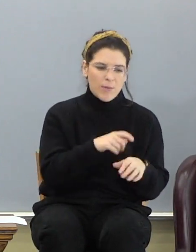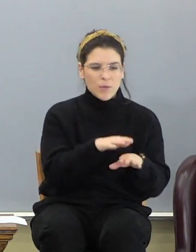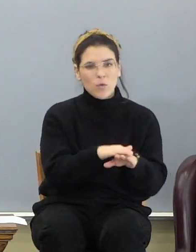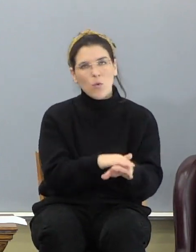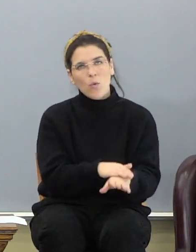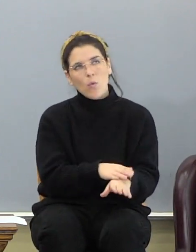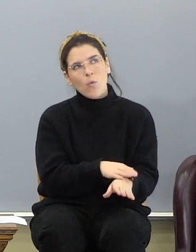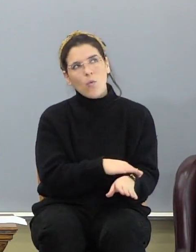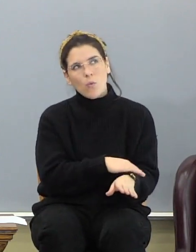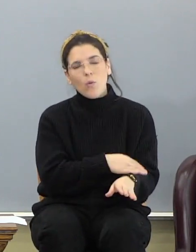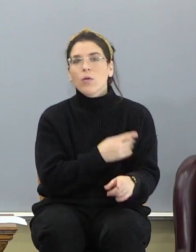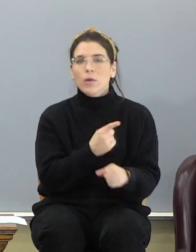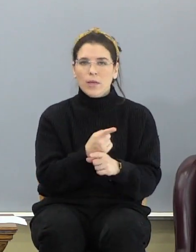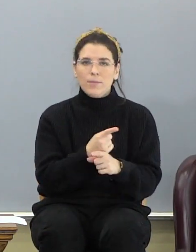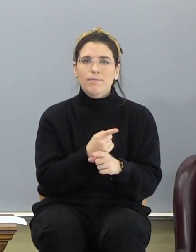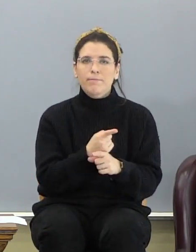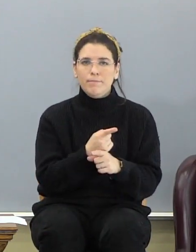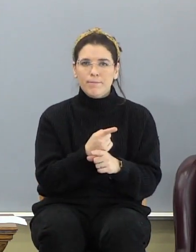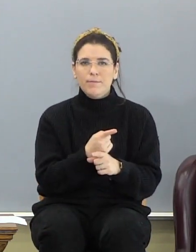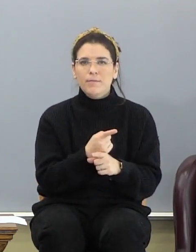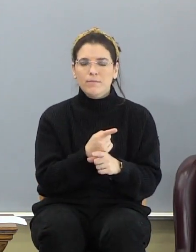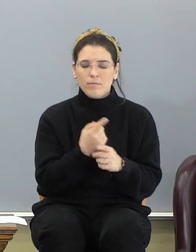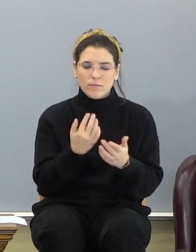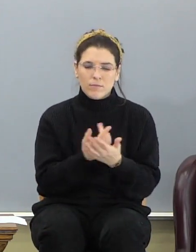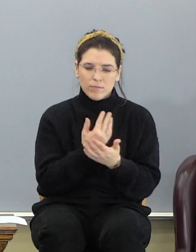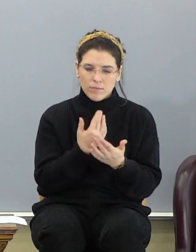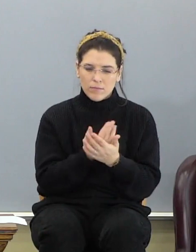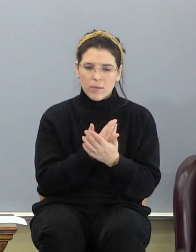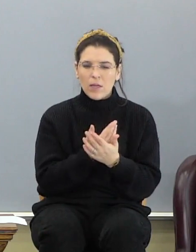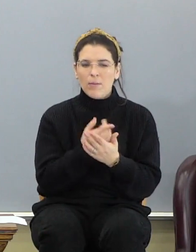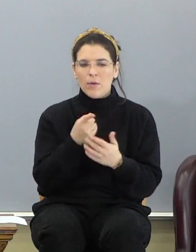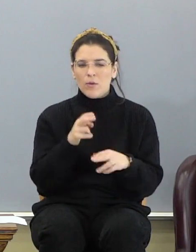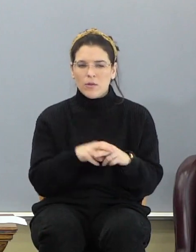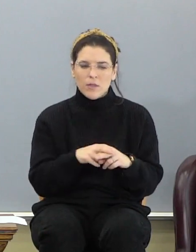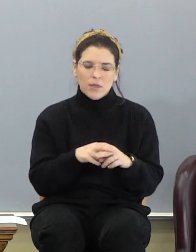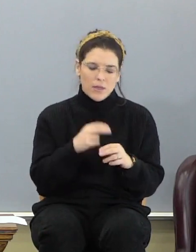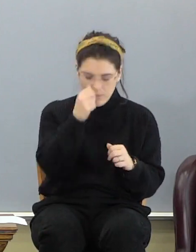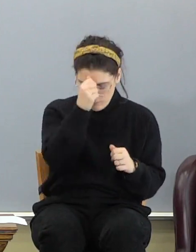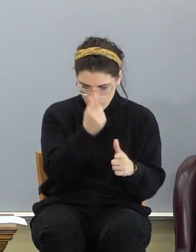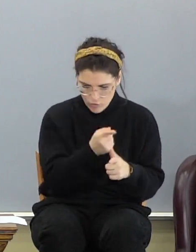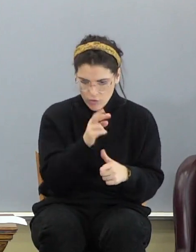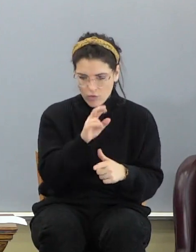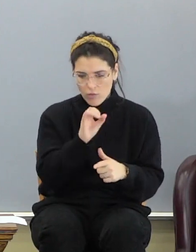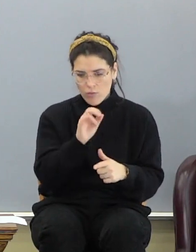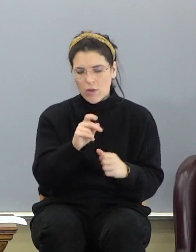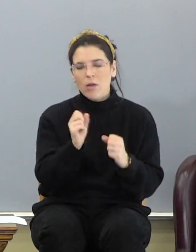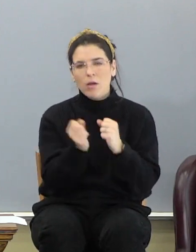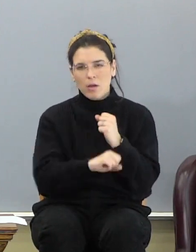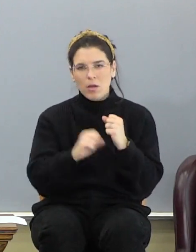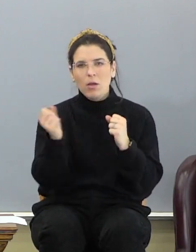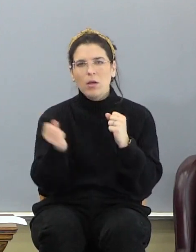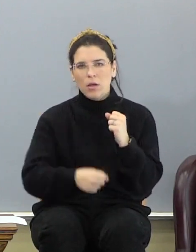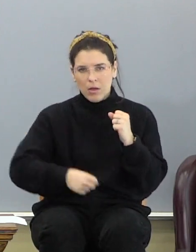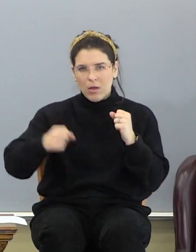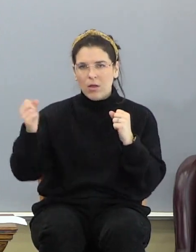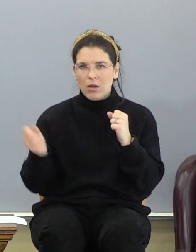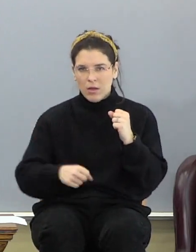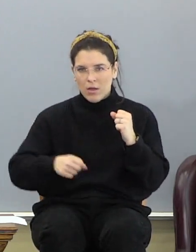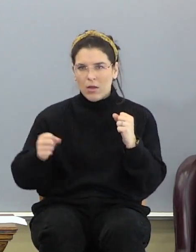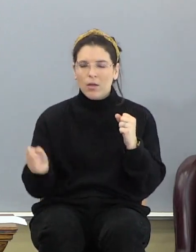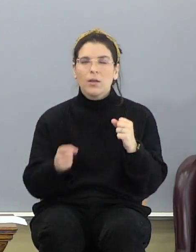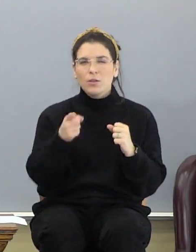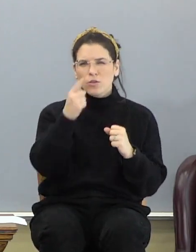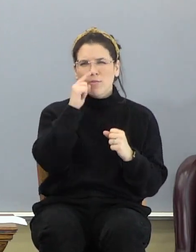don't seem like it'll ever get over with? You know, sometimes you sit there and think, will Brother Rick ever get through? That's because you're bored.